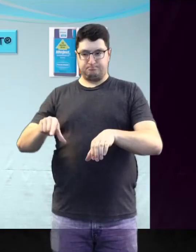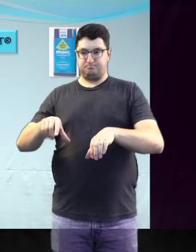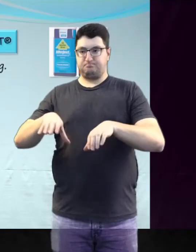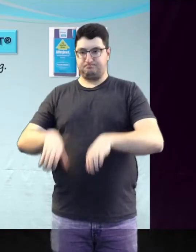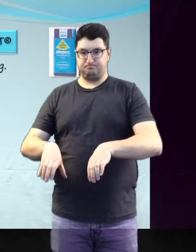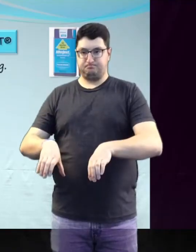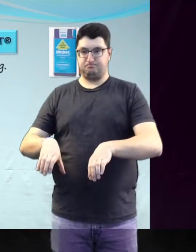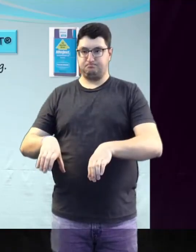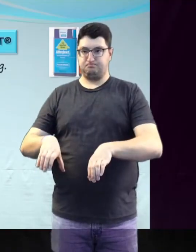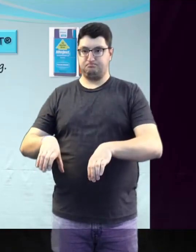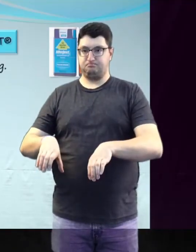Secure the child's leg.